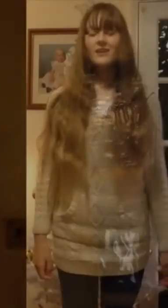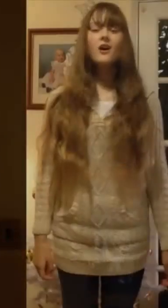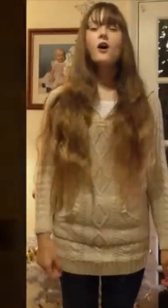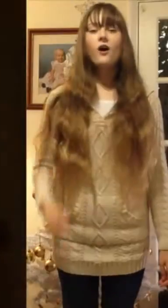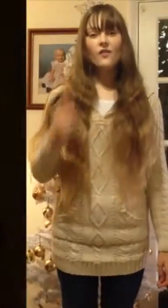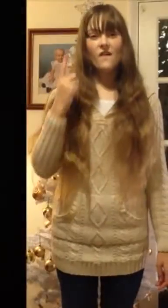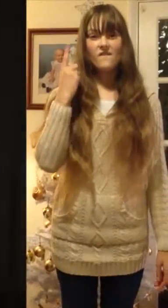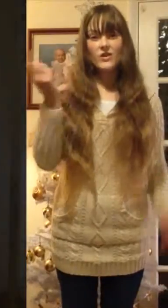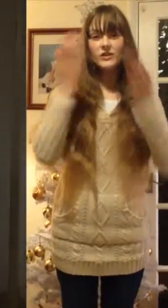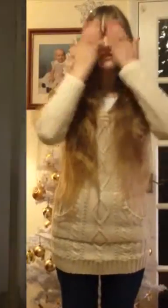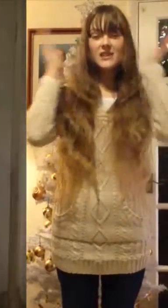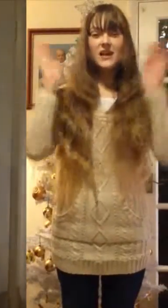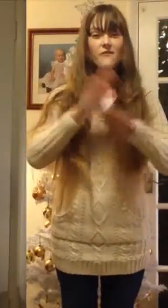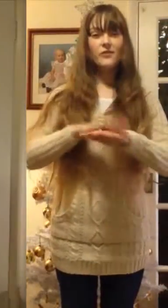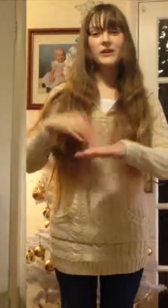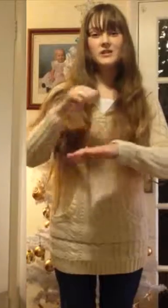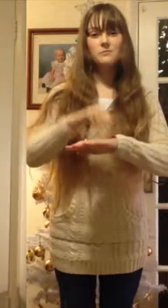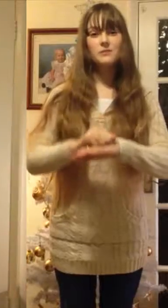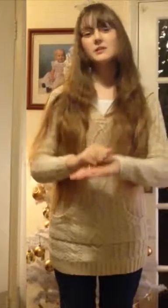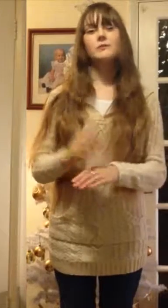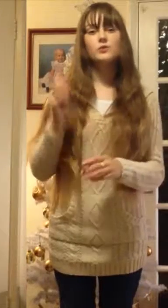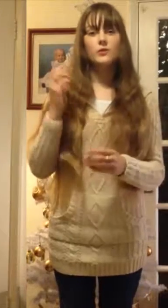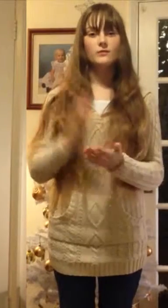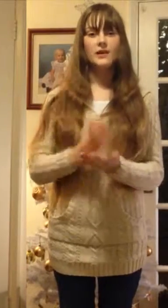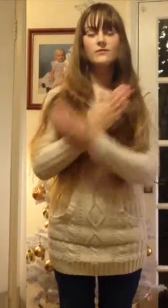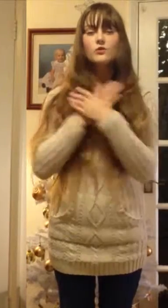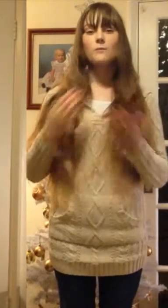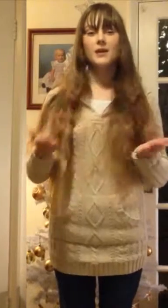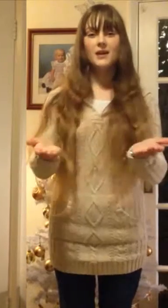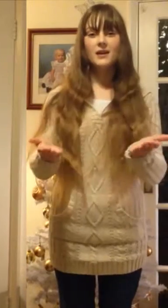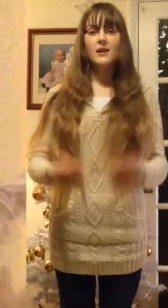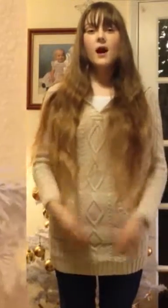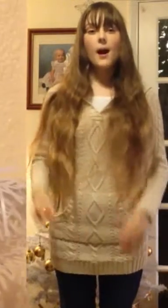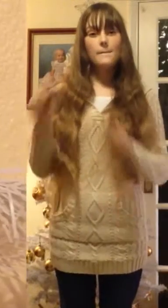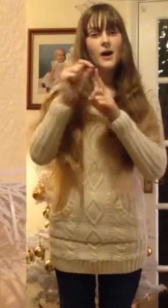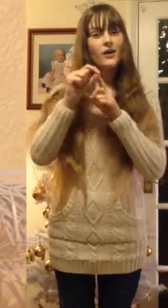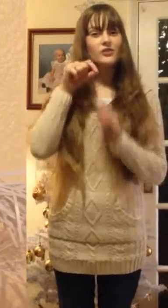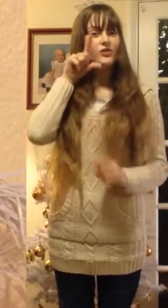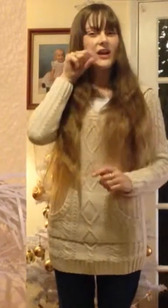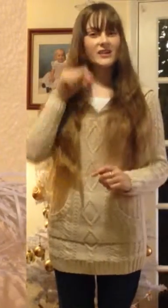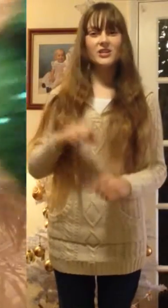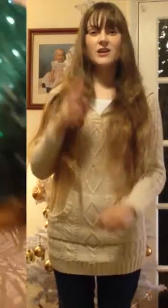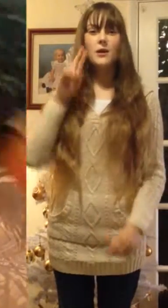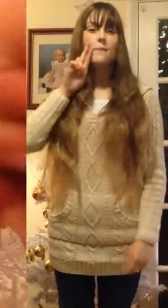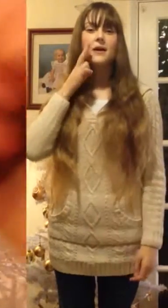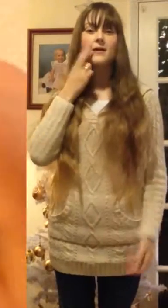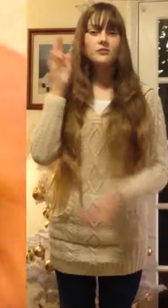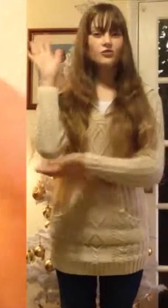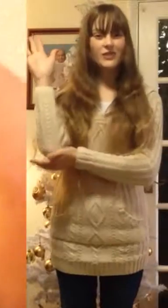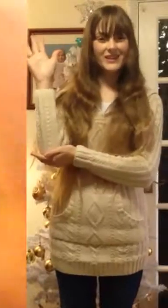On the first day of Christmas, my true love gave to me, a partridge in a pear tree.